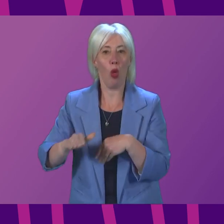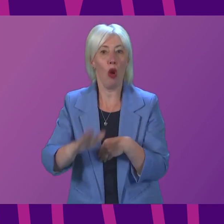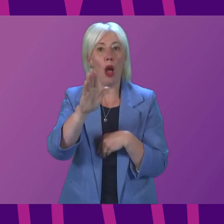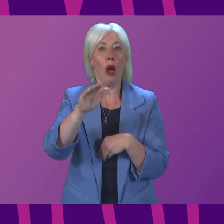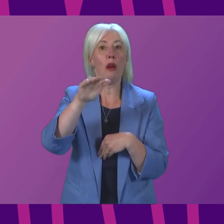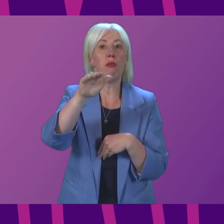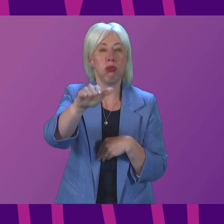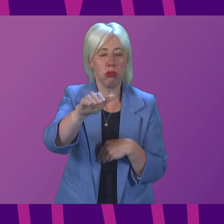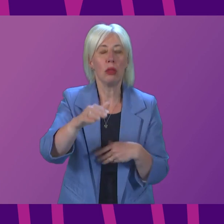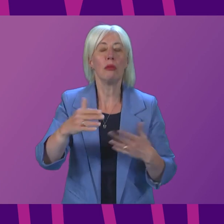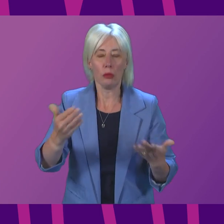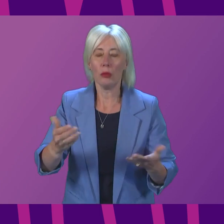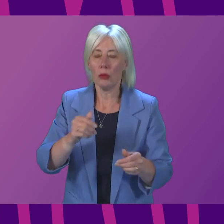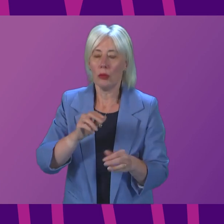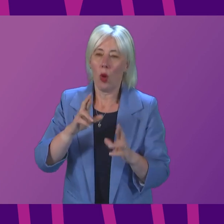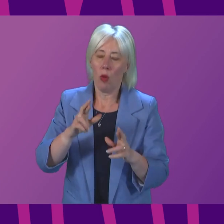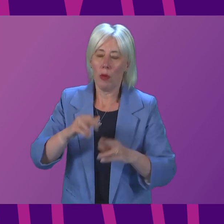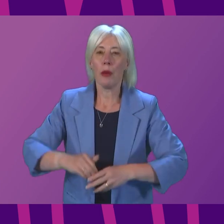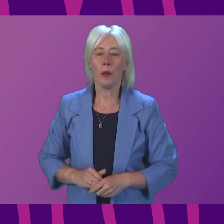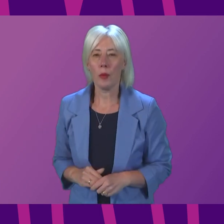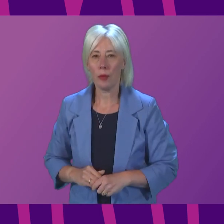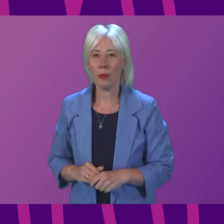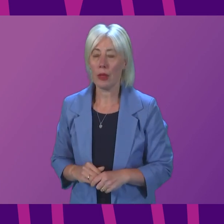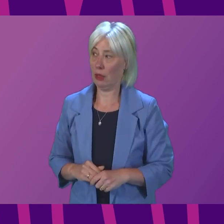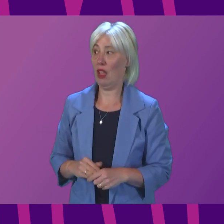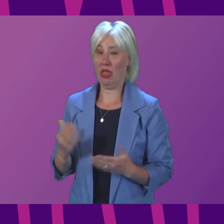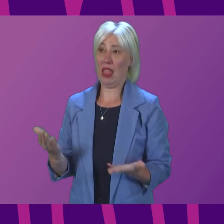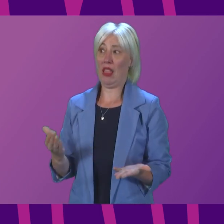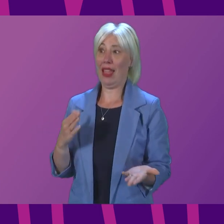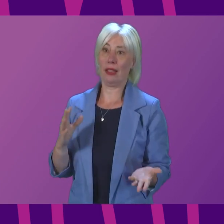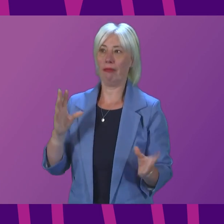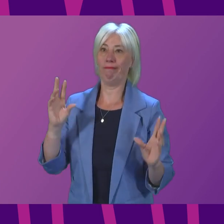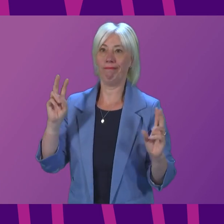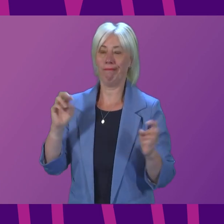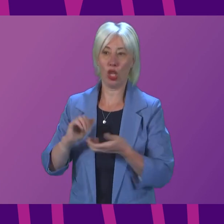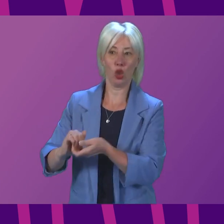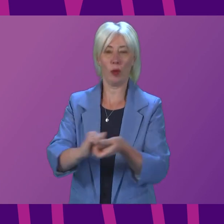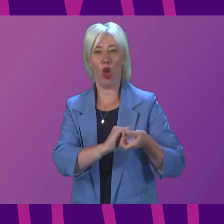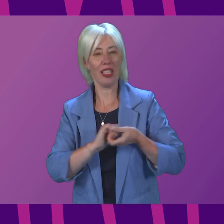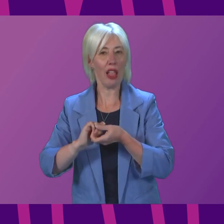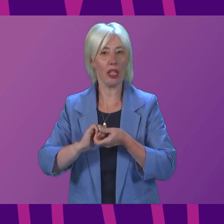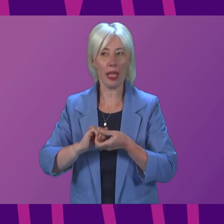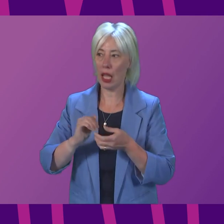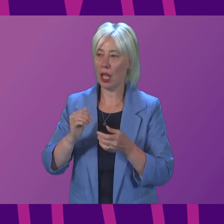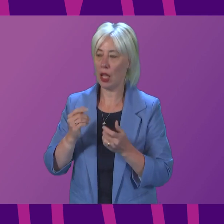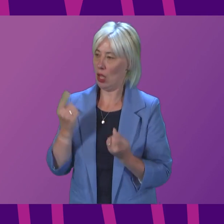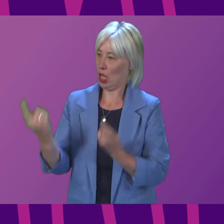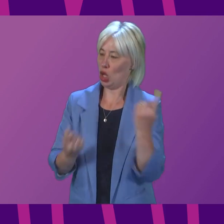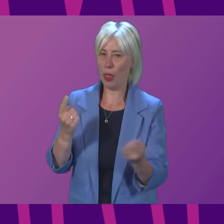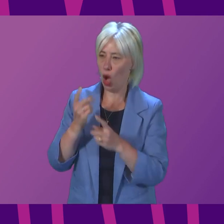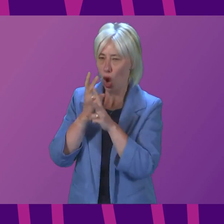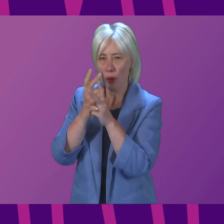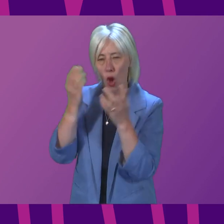than might otherwise be the case. And I think that is very much in the spirit of solidarity and mutual concern for each other